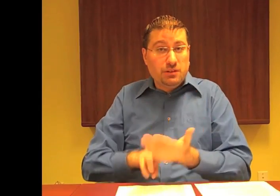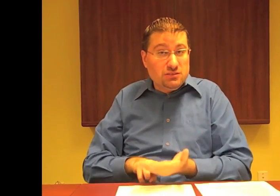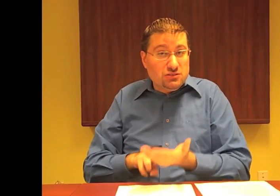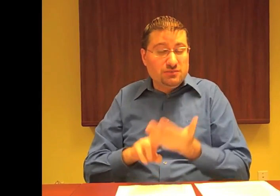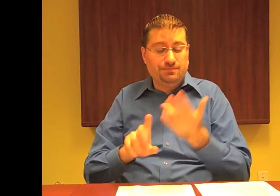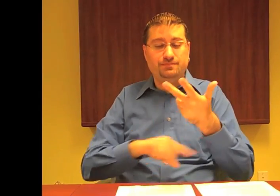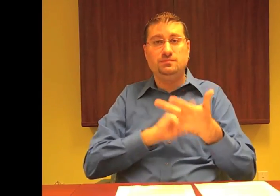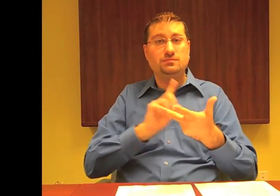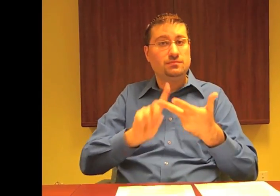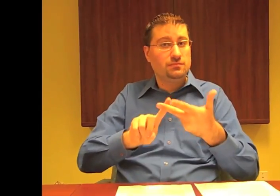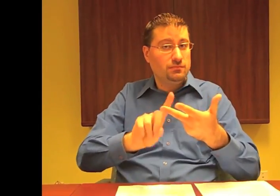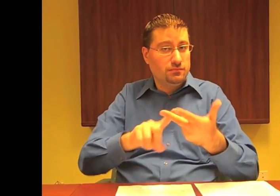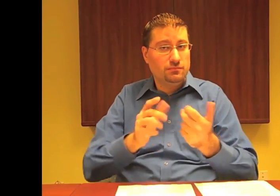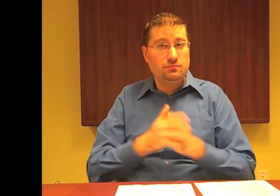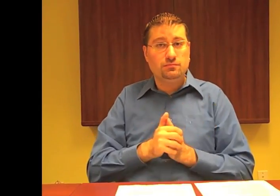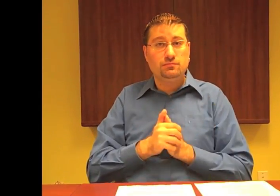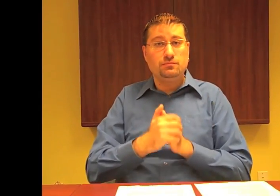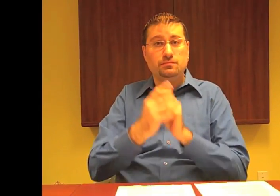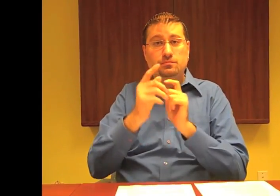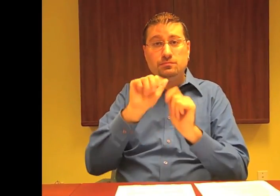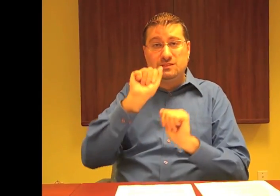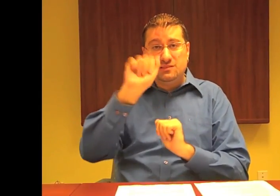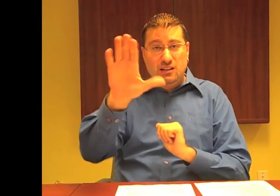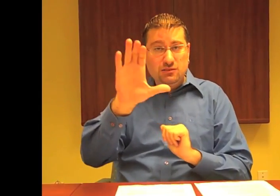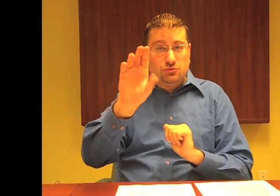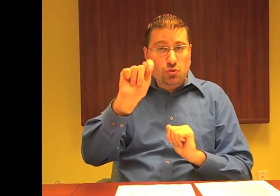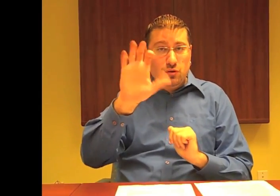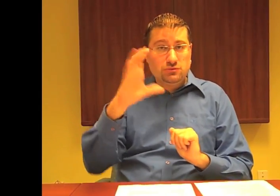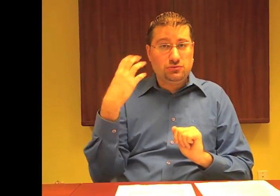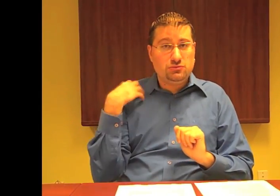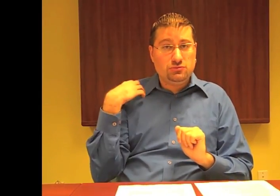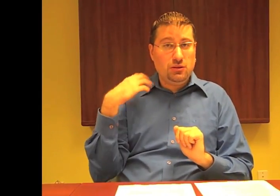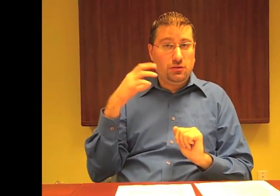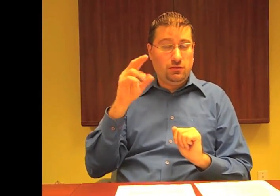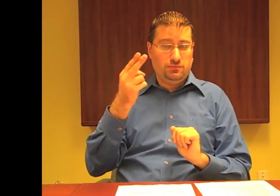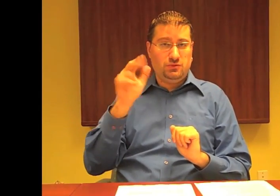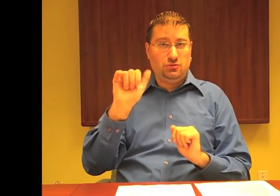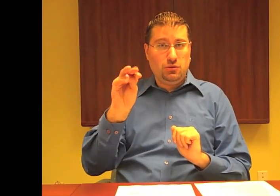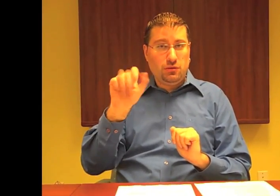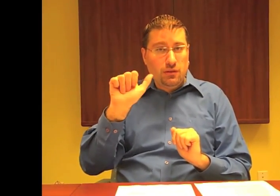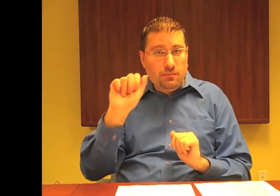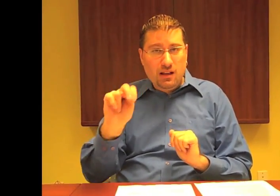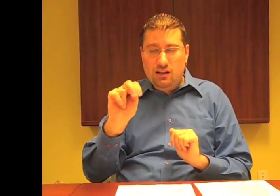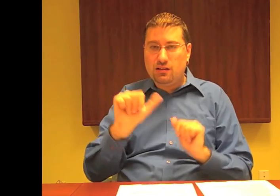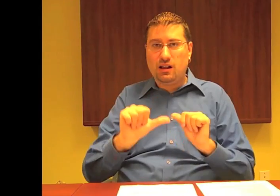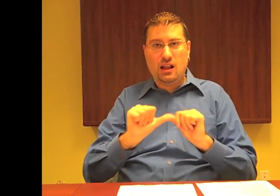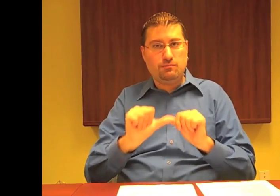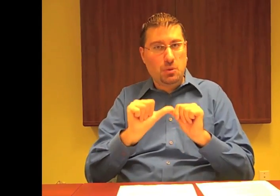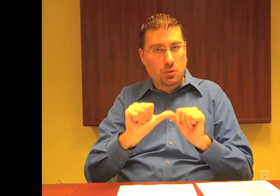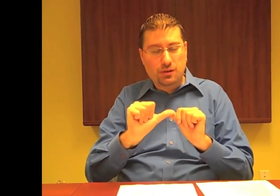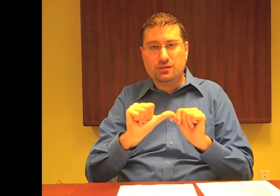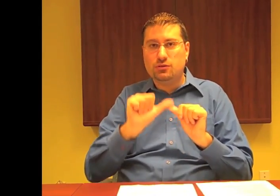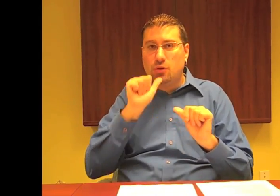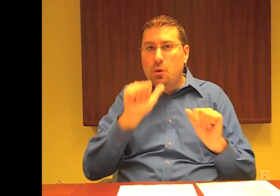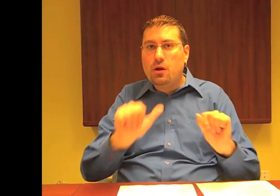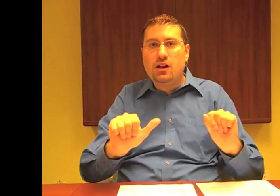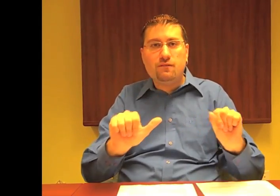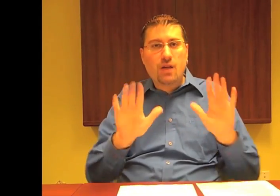members of parliament, signing petitions, and writing the CRTC provincial commissioners. Please do not